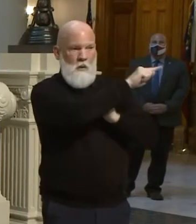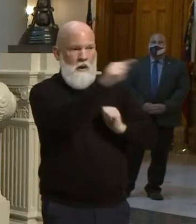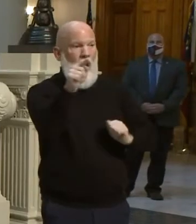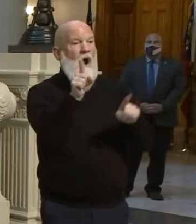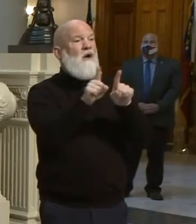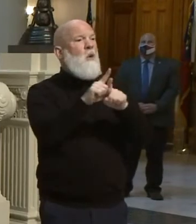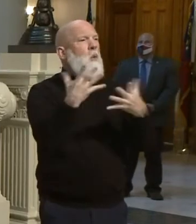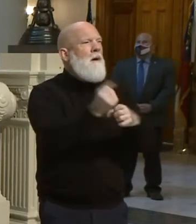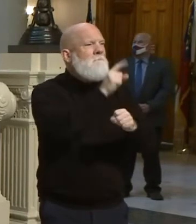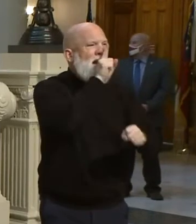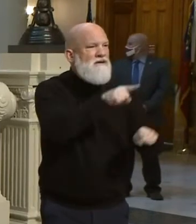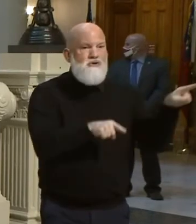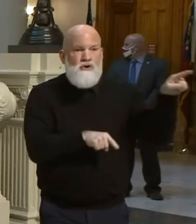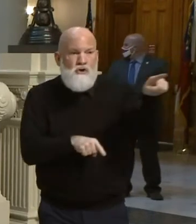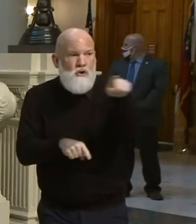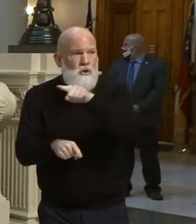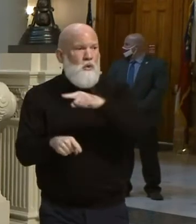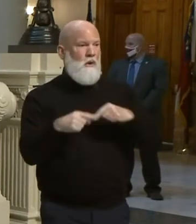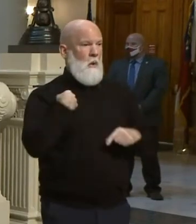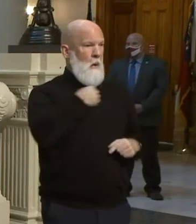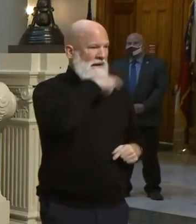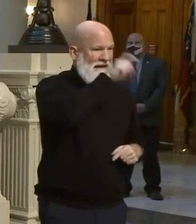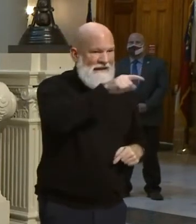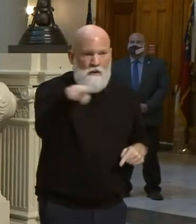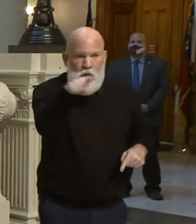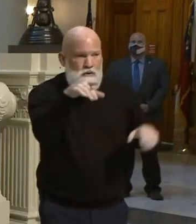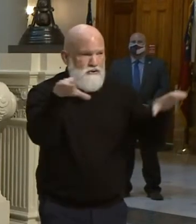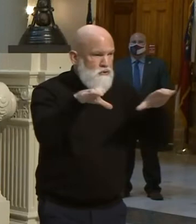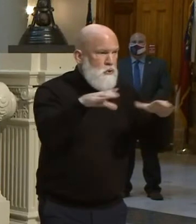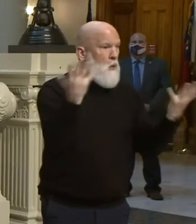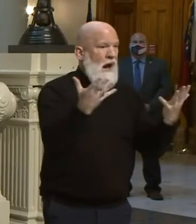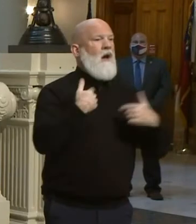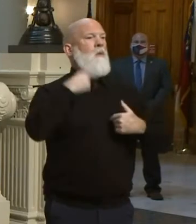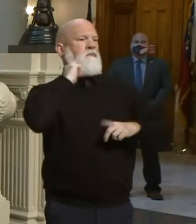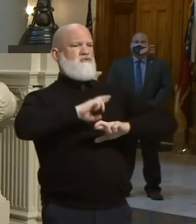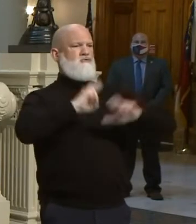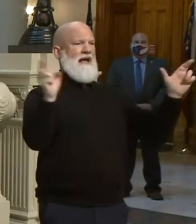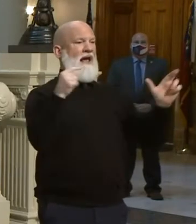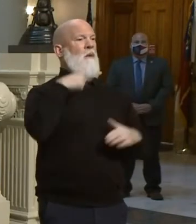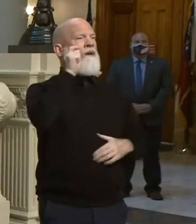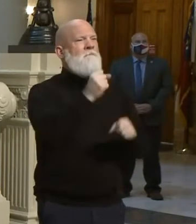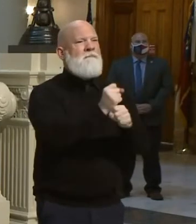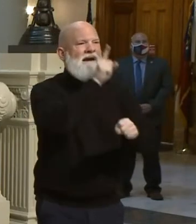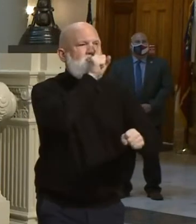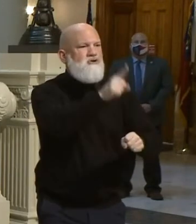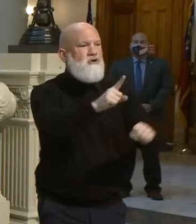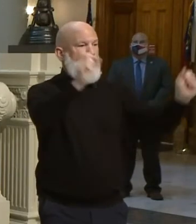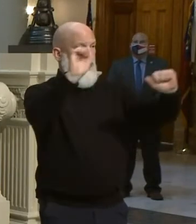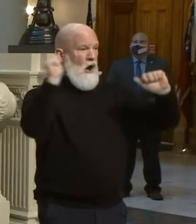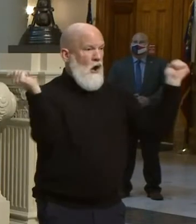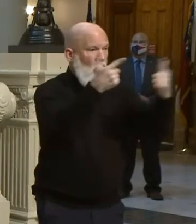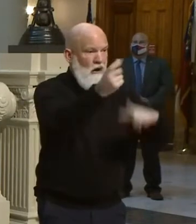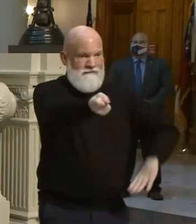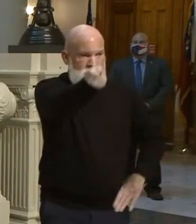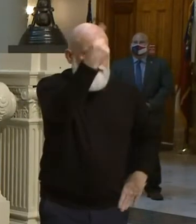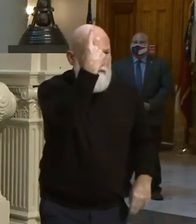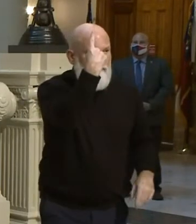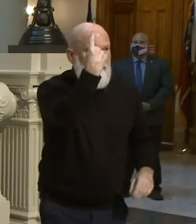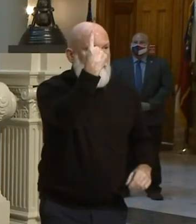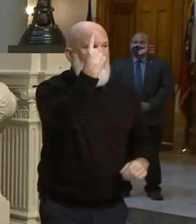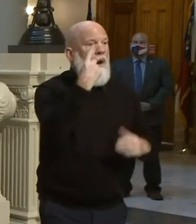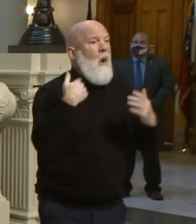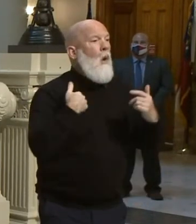that we may have to deal with. We just need to make certain that everyone understands that we certainly